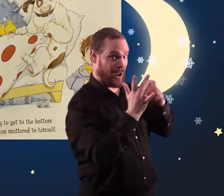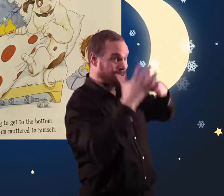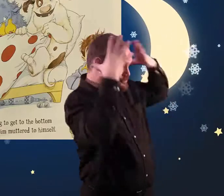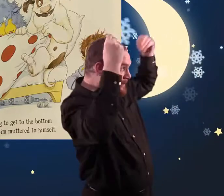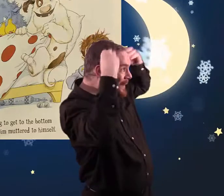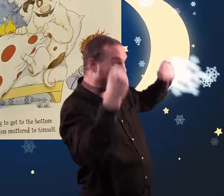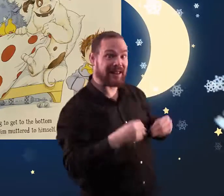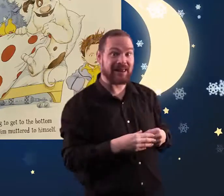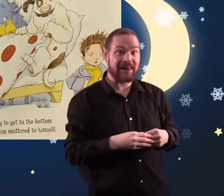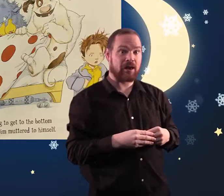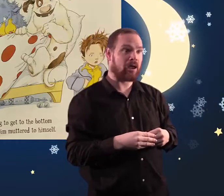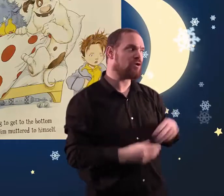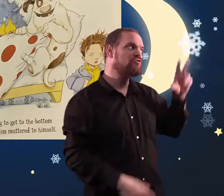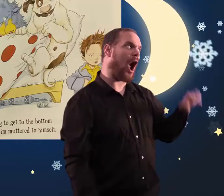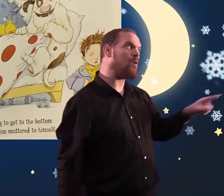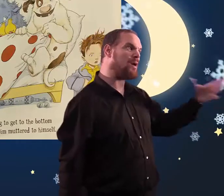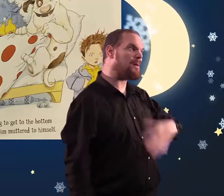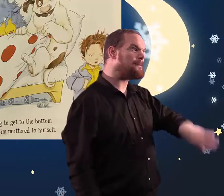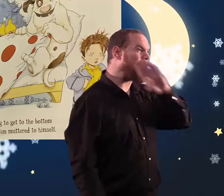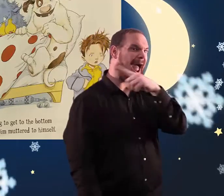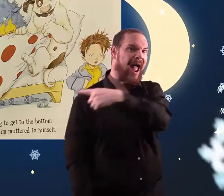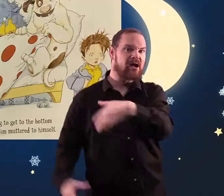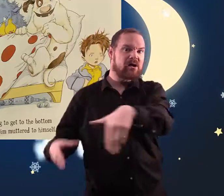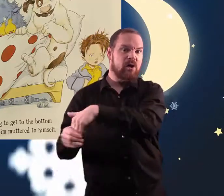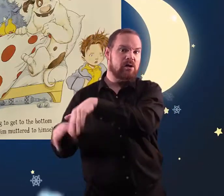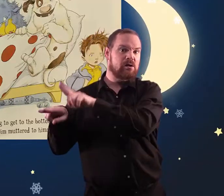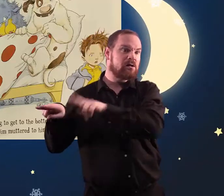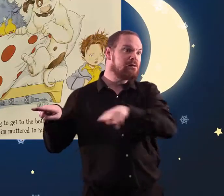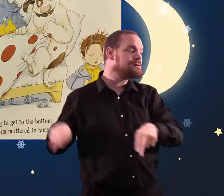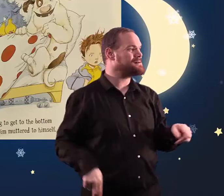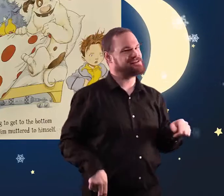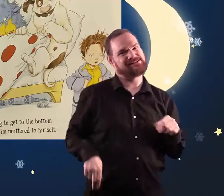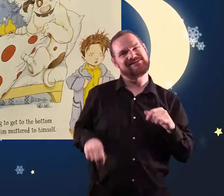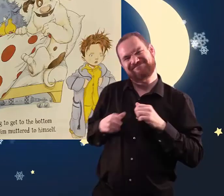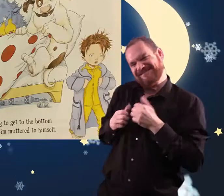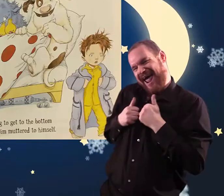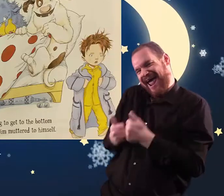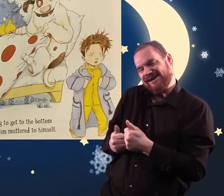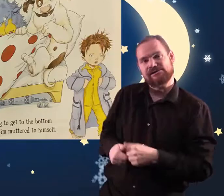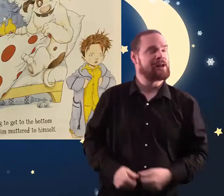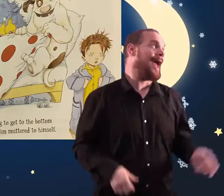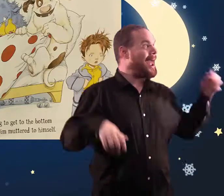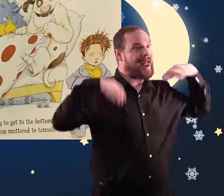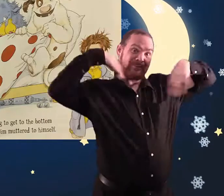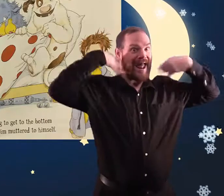I'm Wedgie the wardrobe hound. Oh no, said Jim.